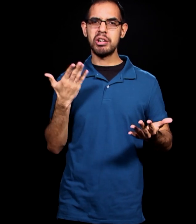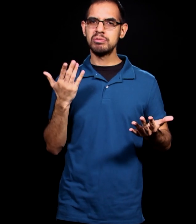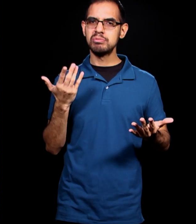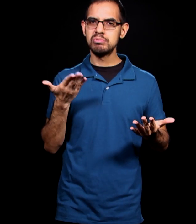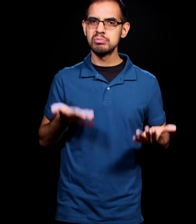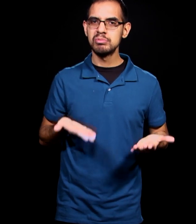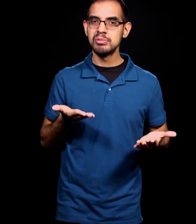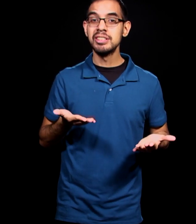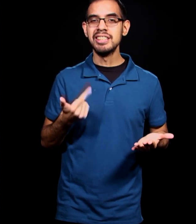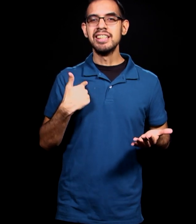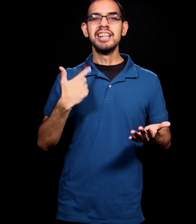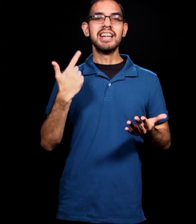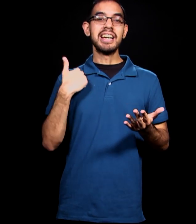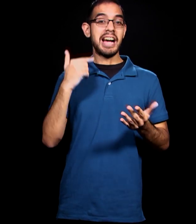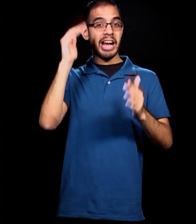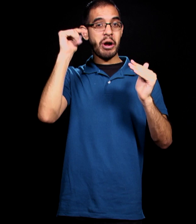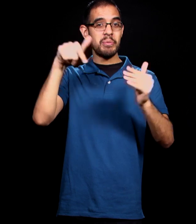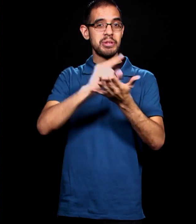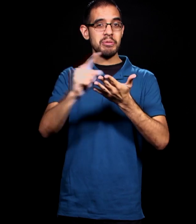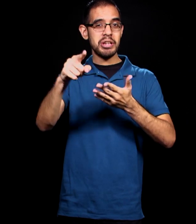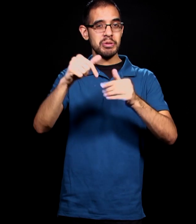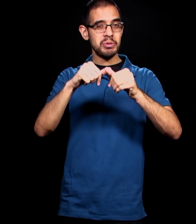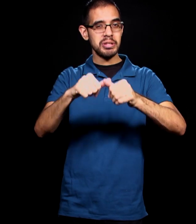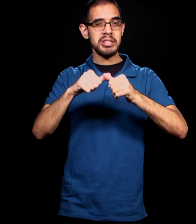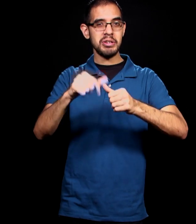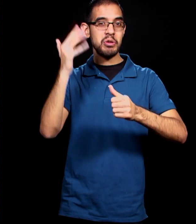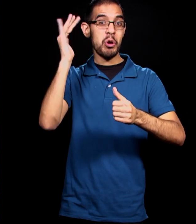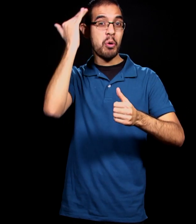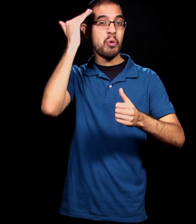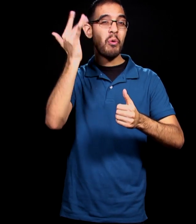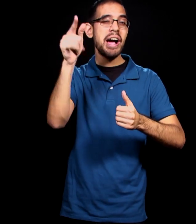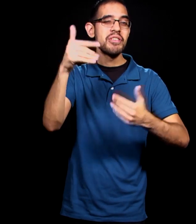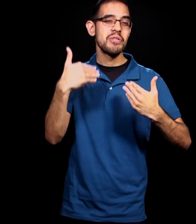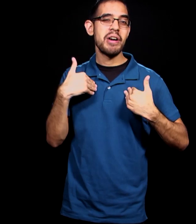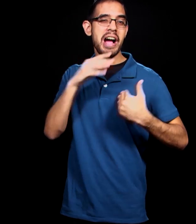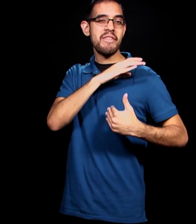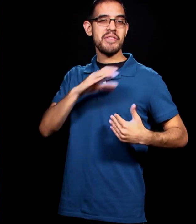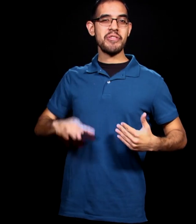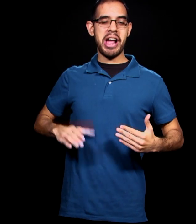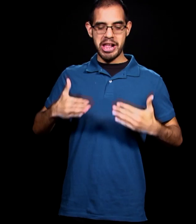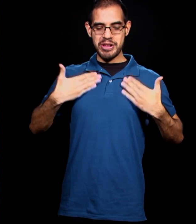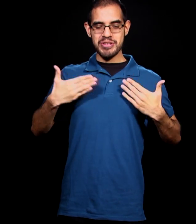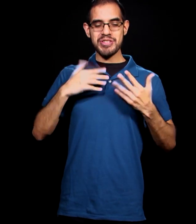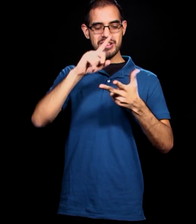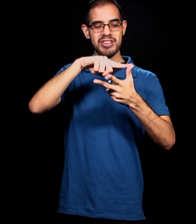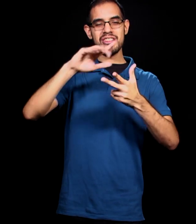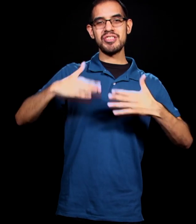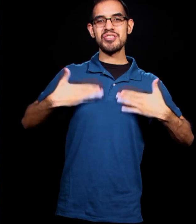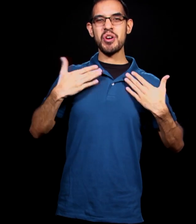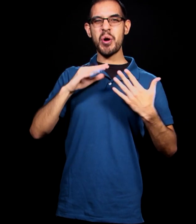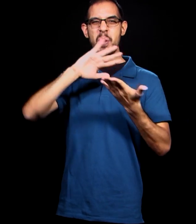week that you continue to know that because you have Christ, you have joy and peace and confidence in him.